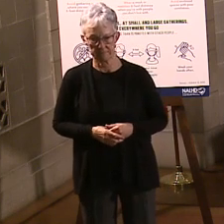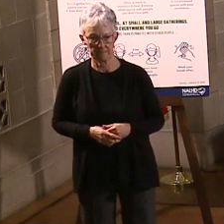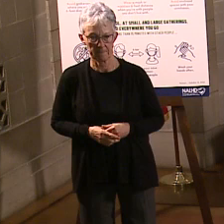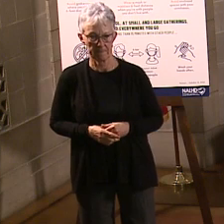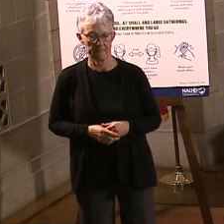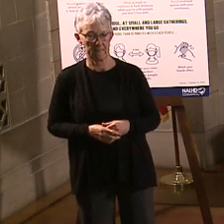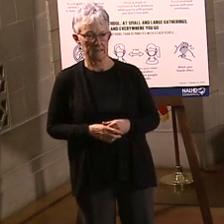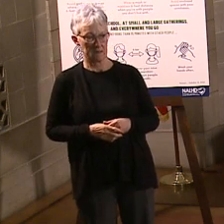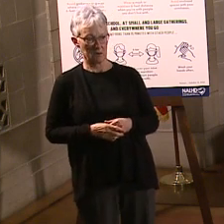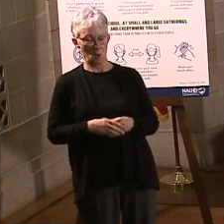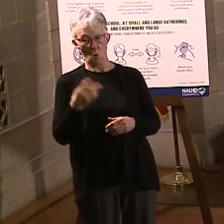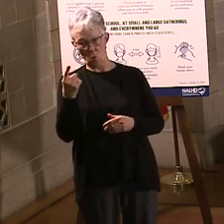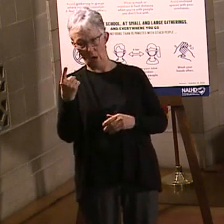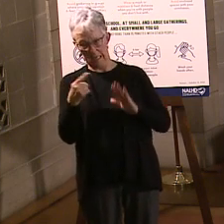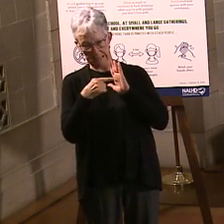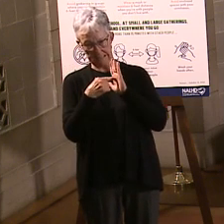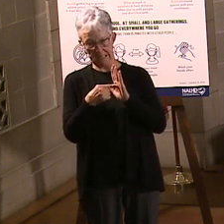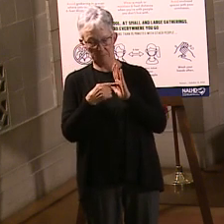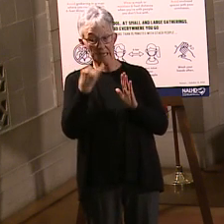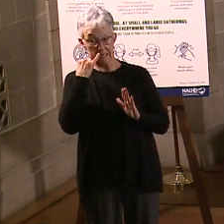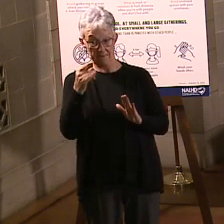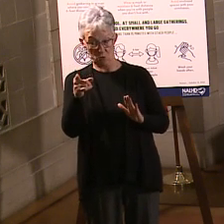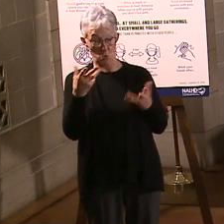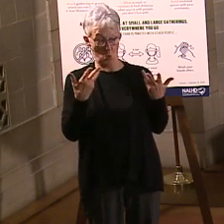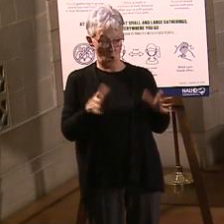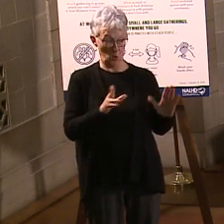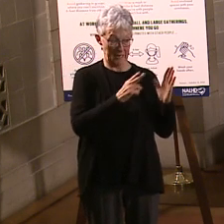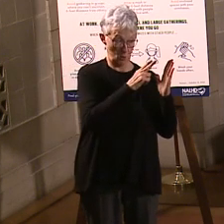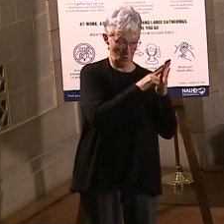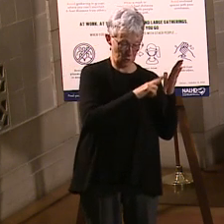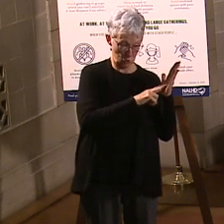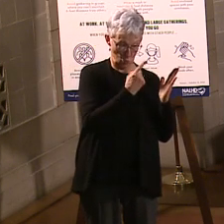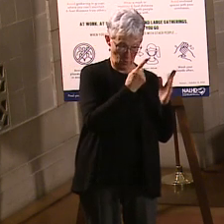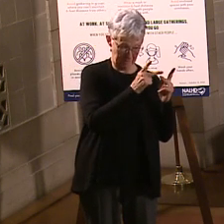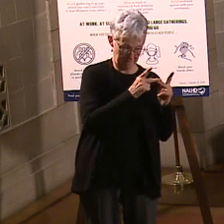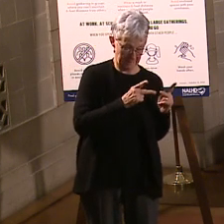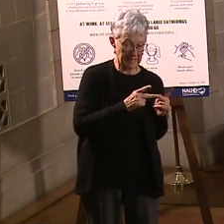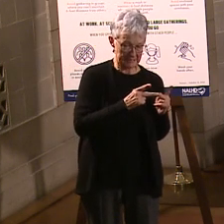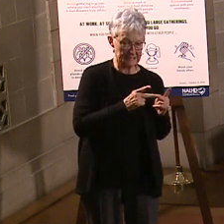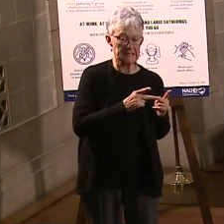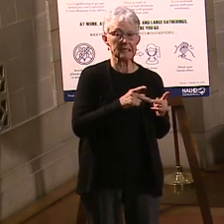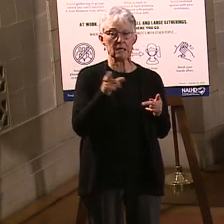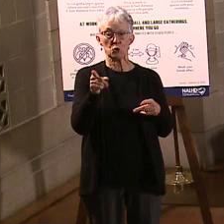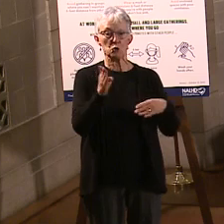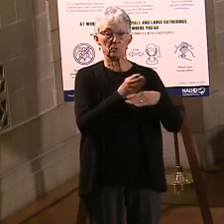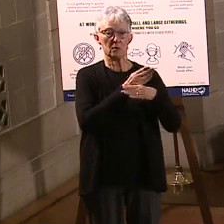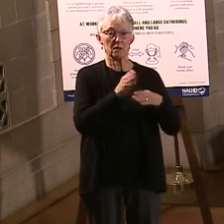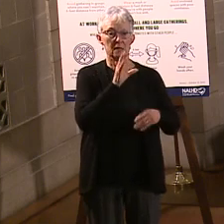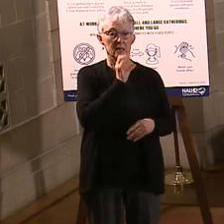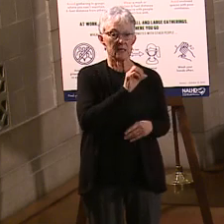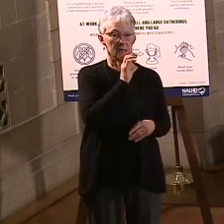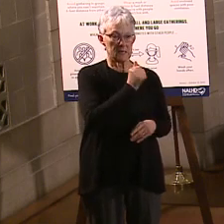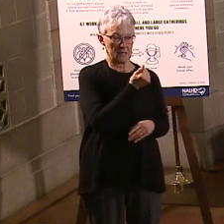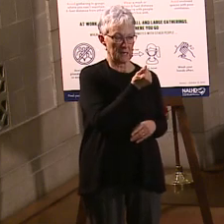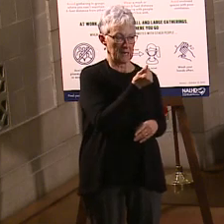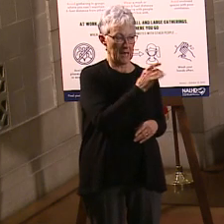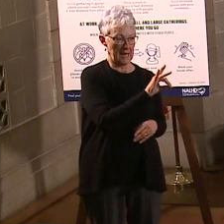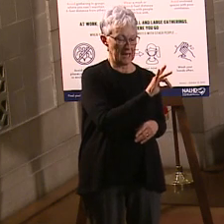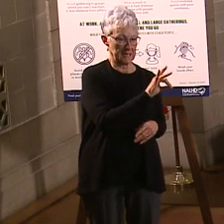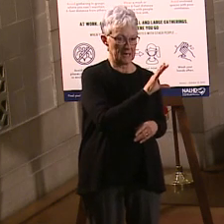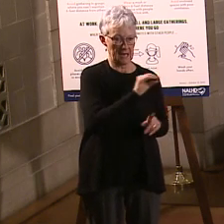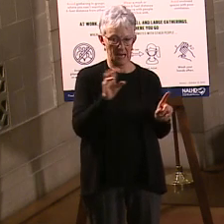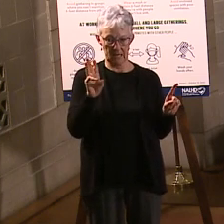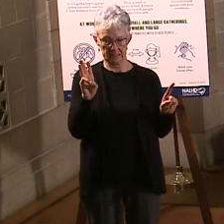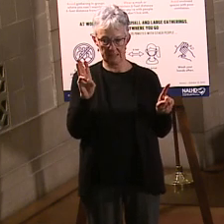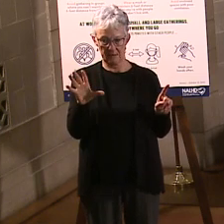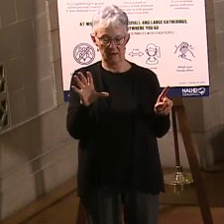to re-register if you've already registered. So just this one. And that is if you're between the ages of 18 and 65 and you